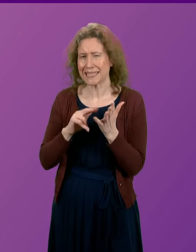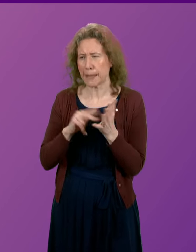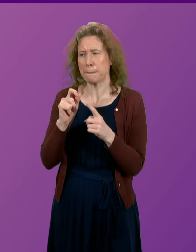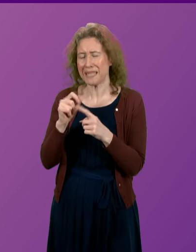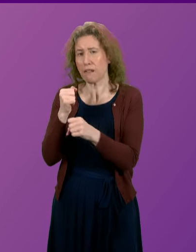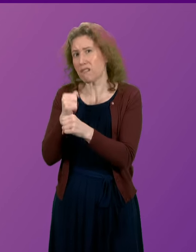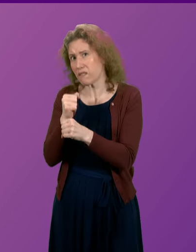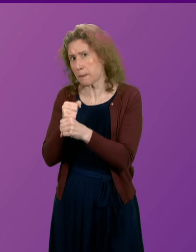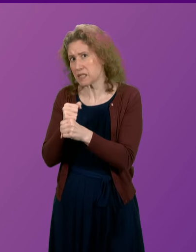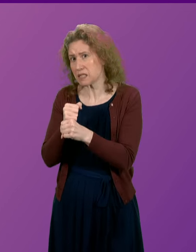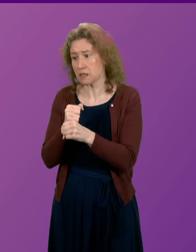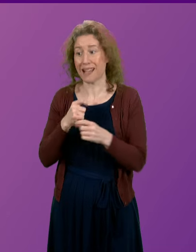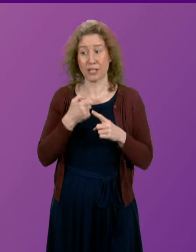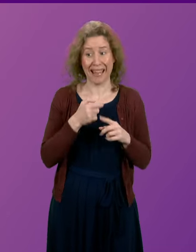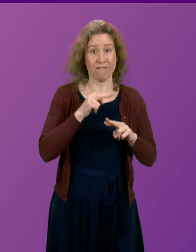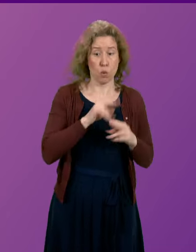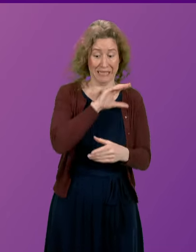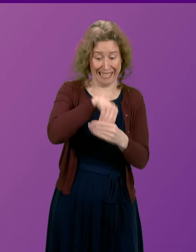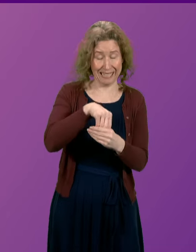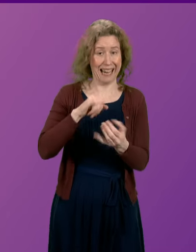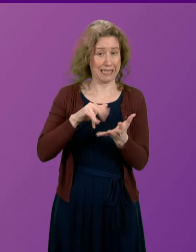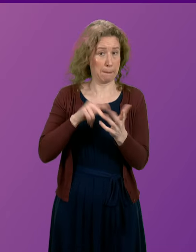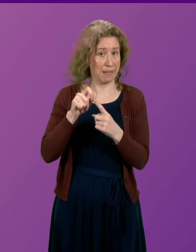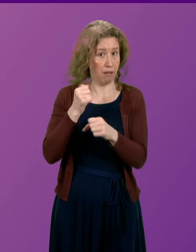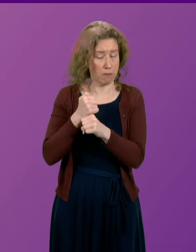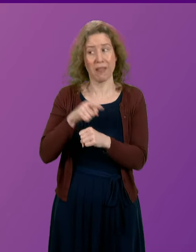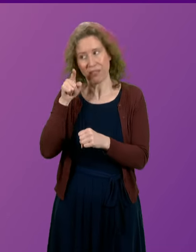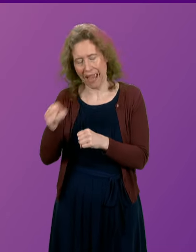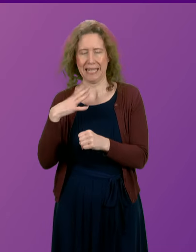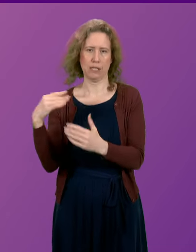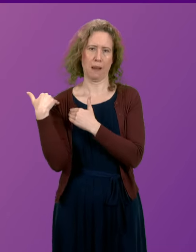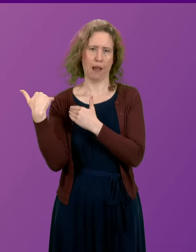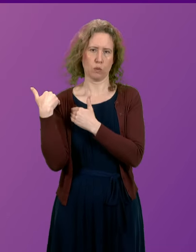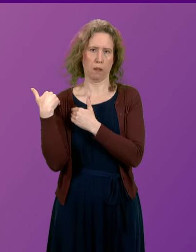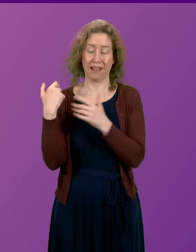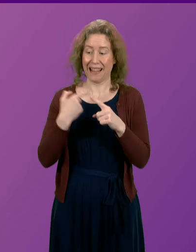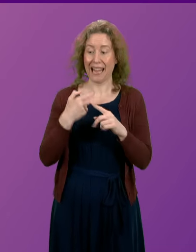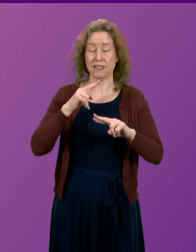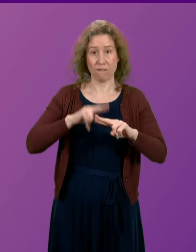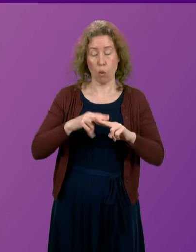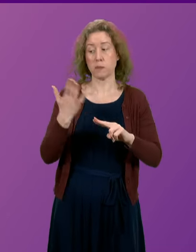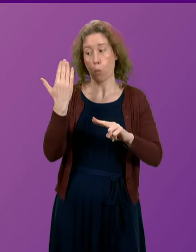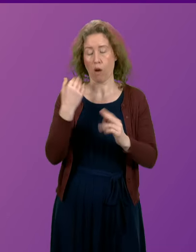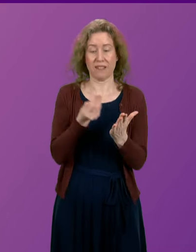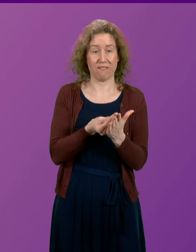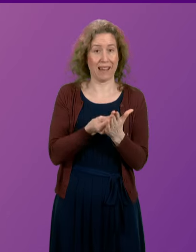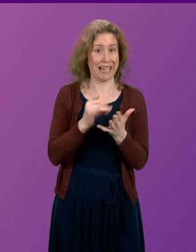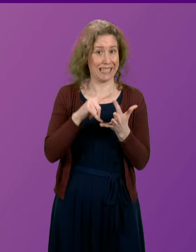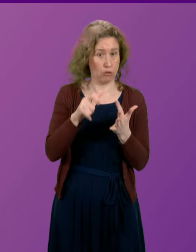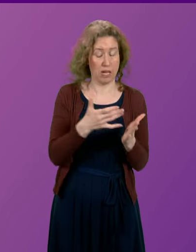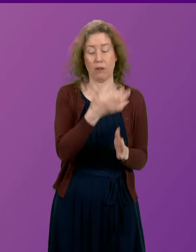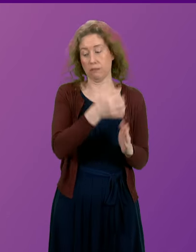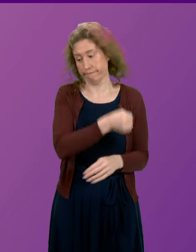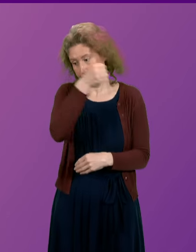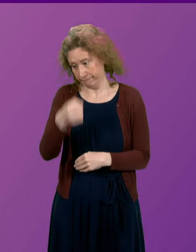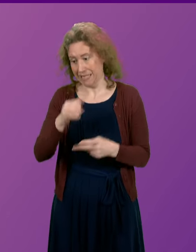government, in which she serves, who need to be accountable. Kate Forbes was the Finance Secretary for years. She's now the